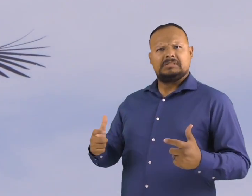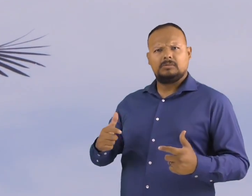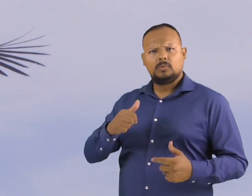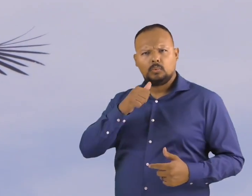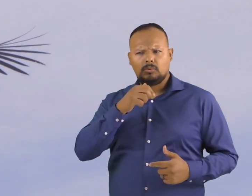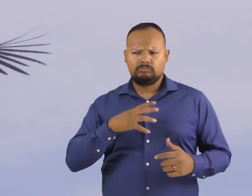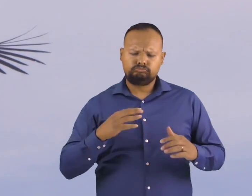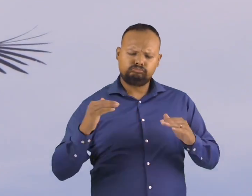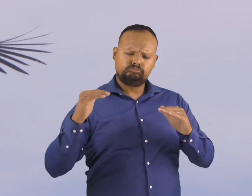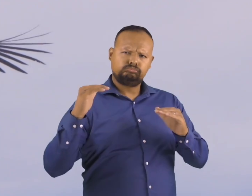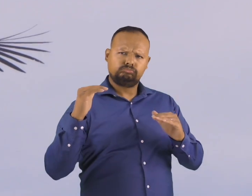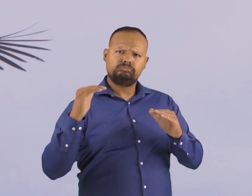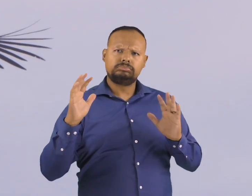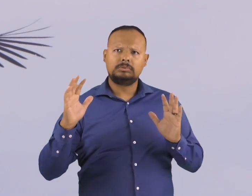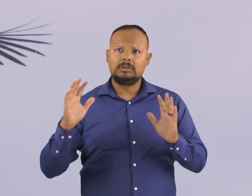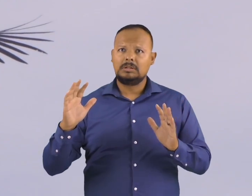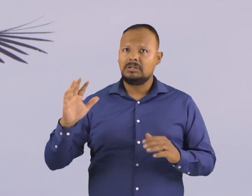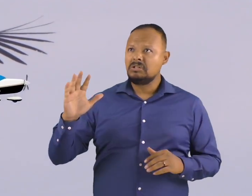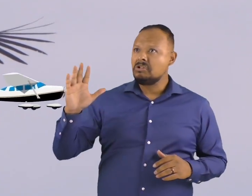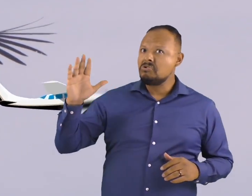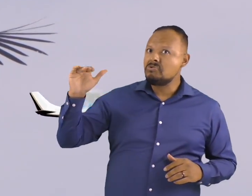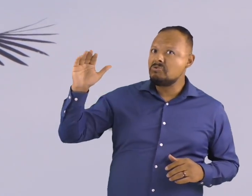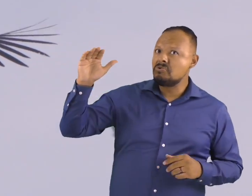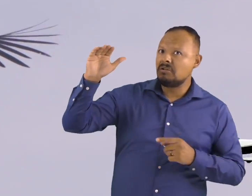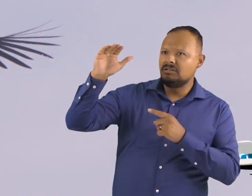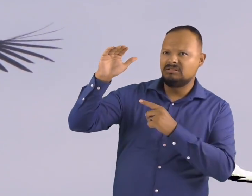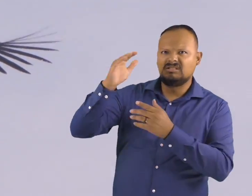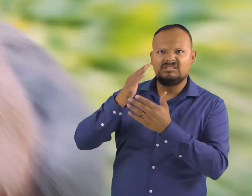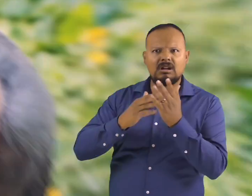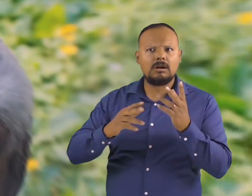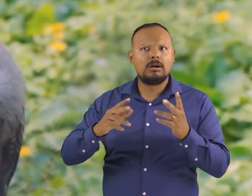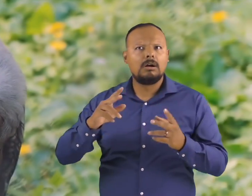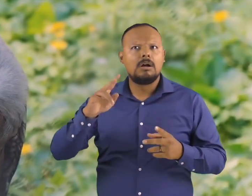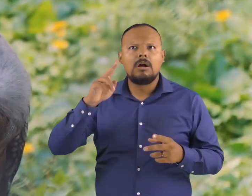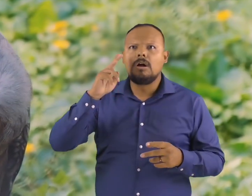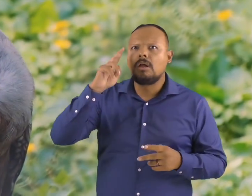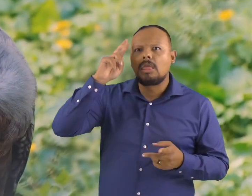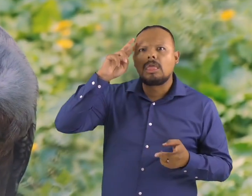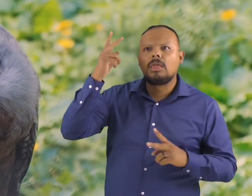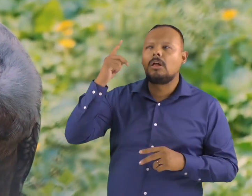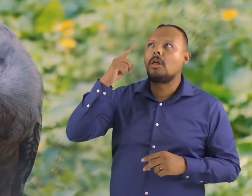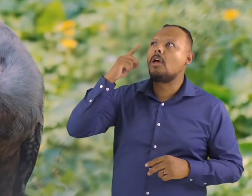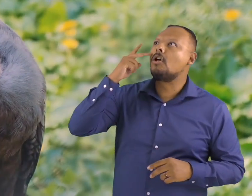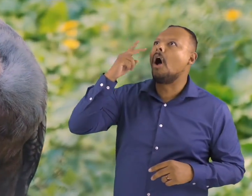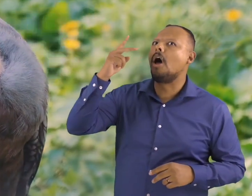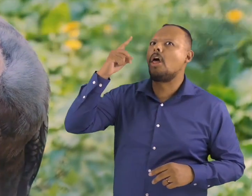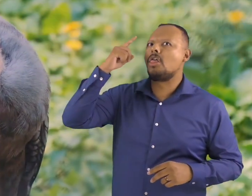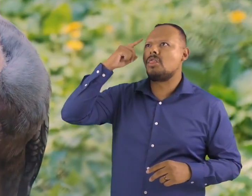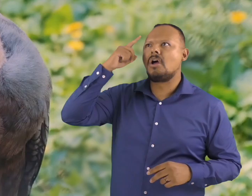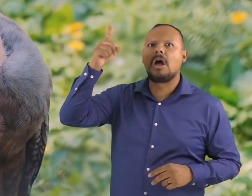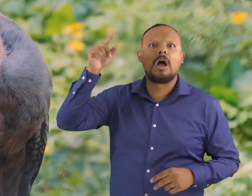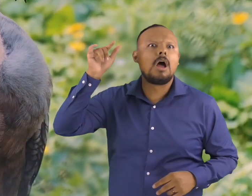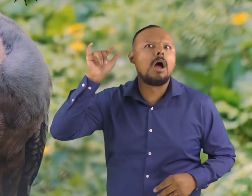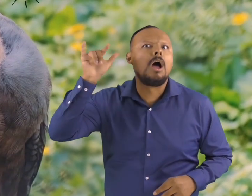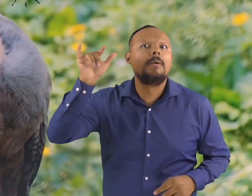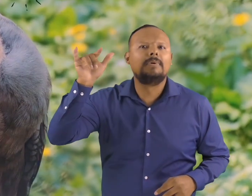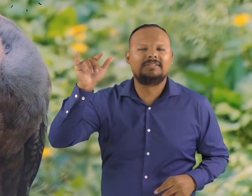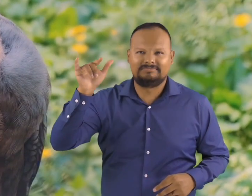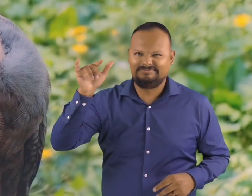small, distant airplanes when they are flying. Condors have a bald head and neck, an adaptation for